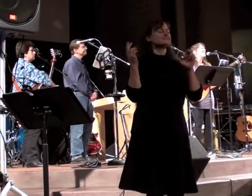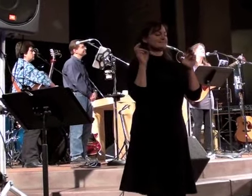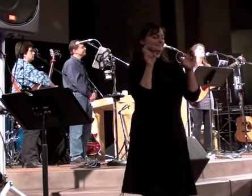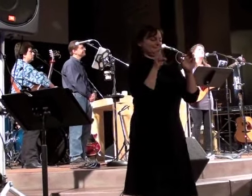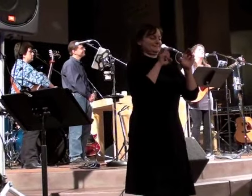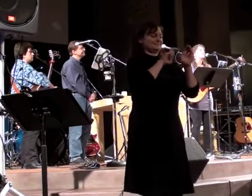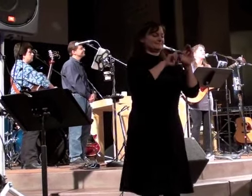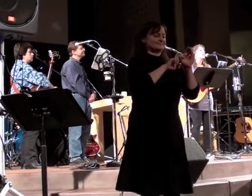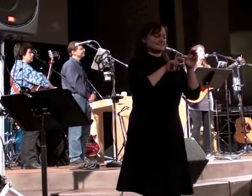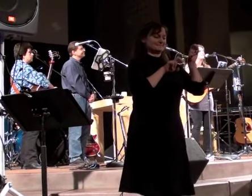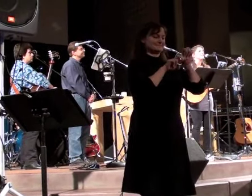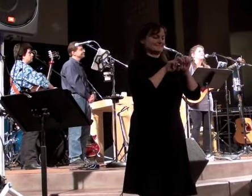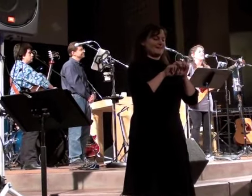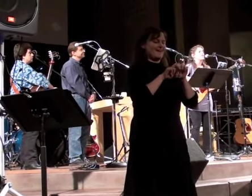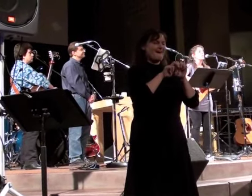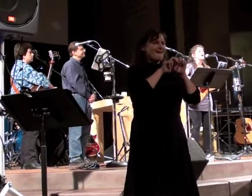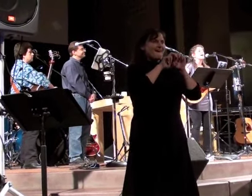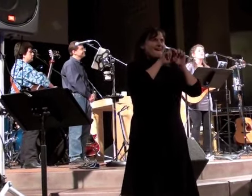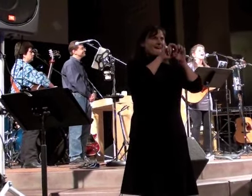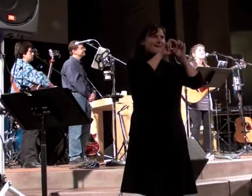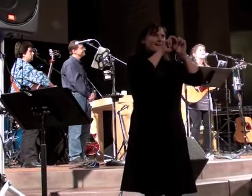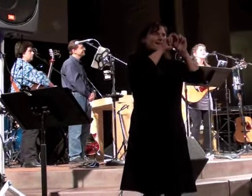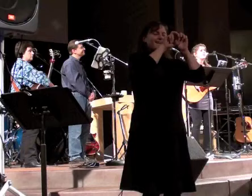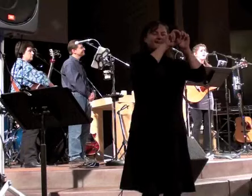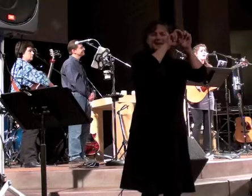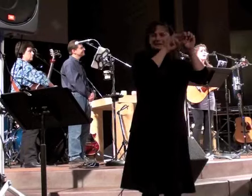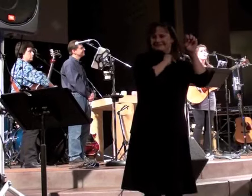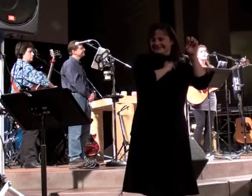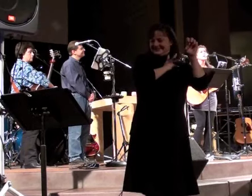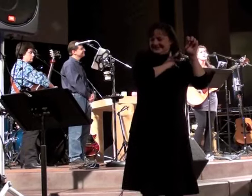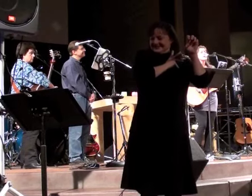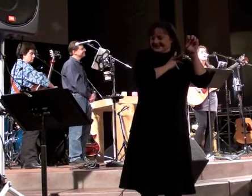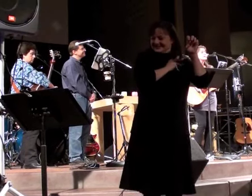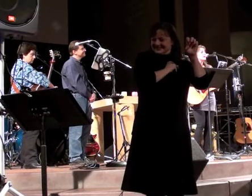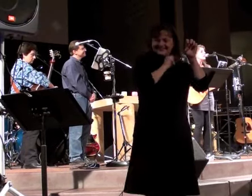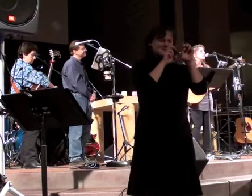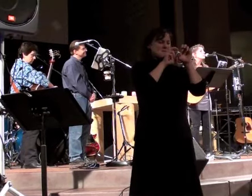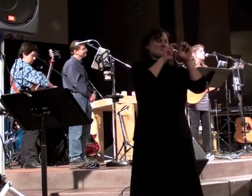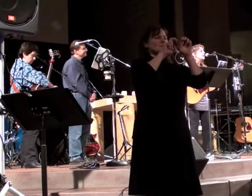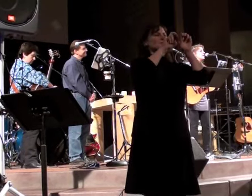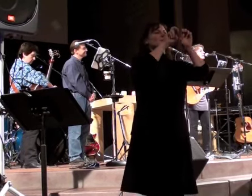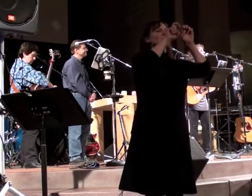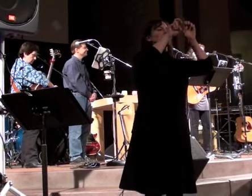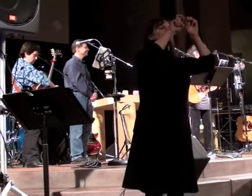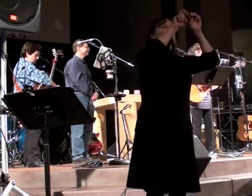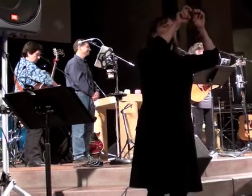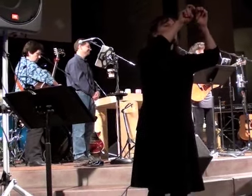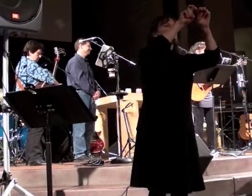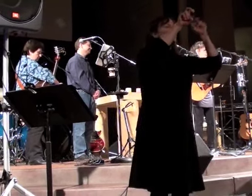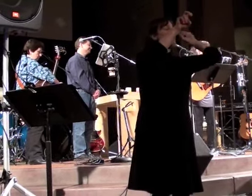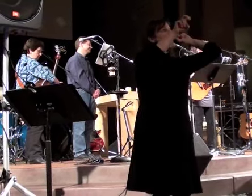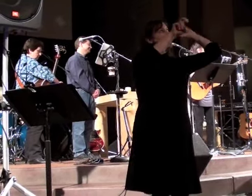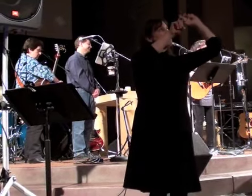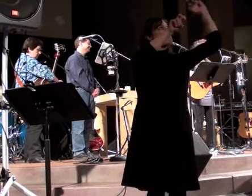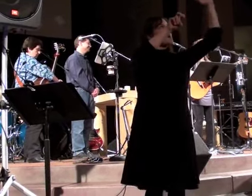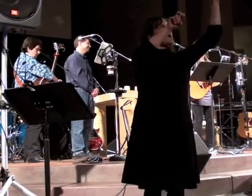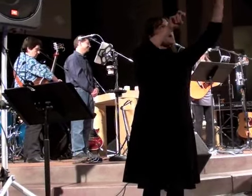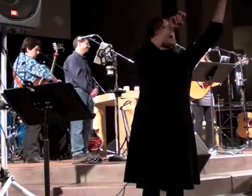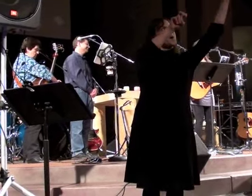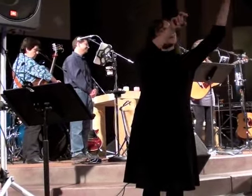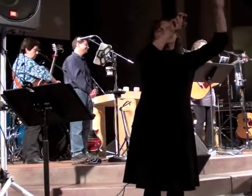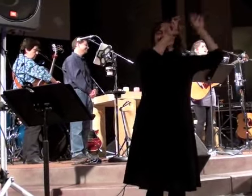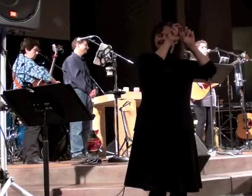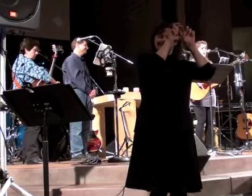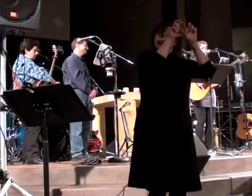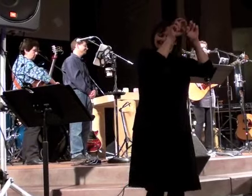you feel when every fairy tale comes real. I've